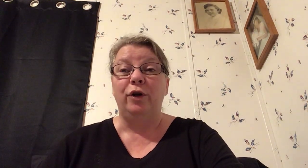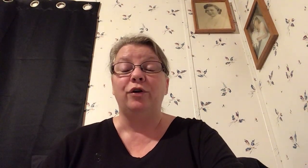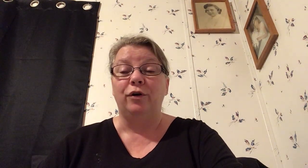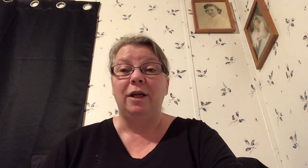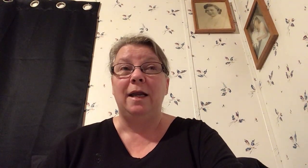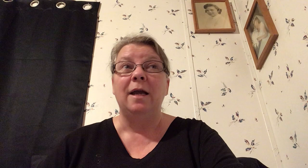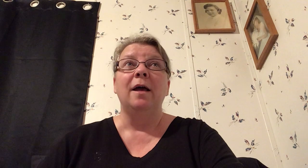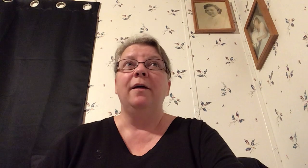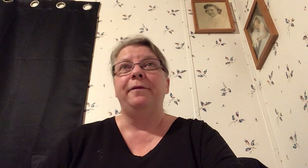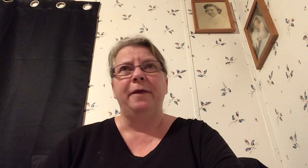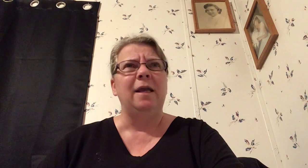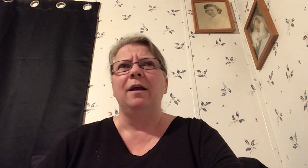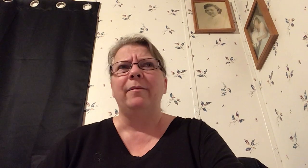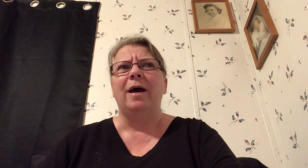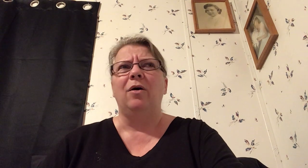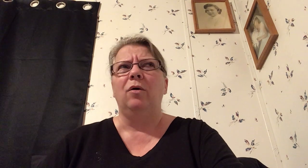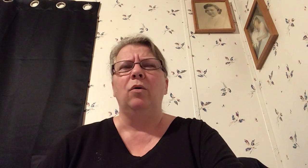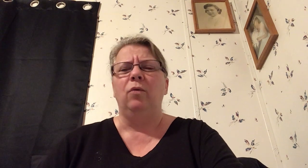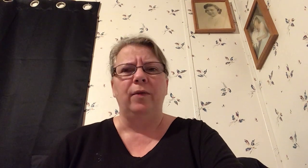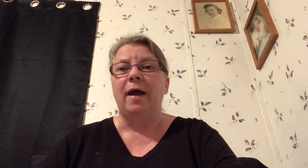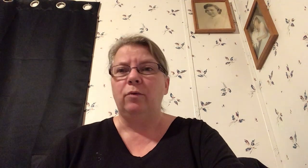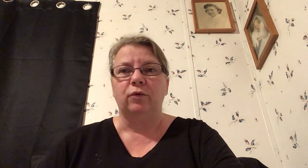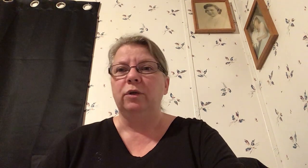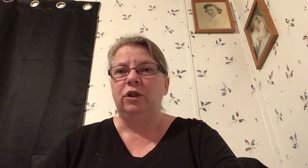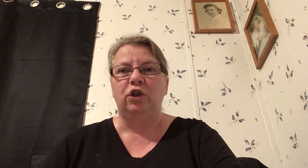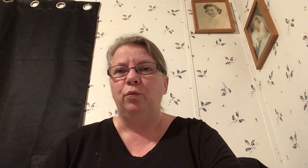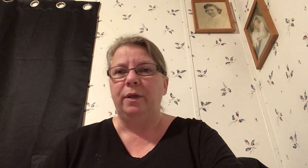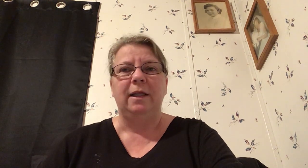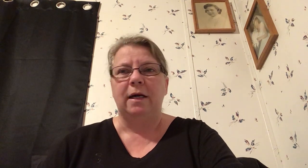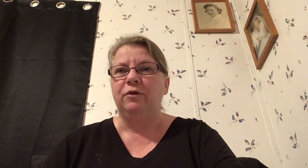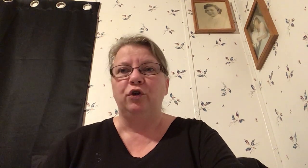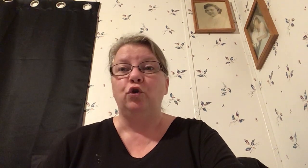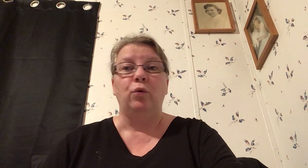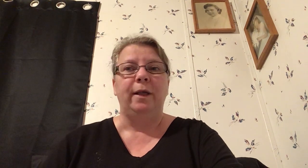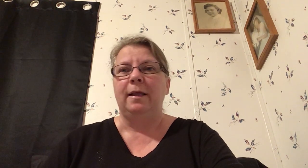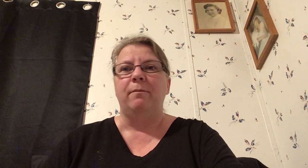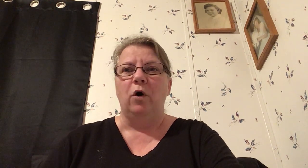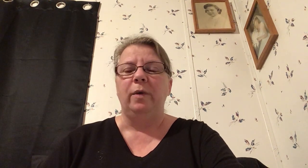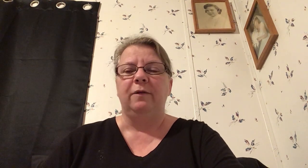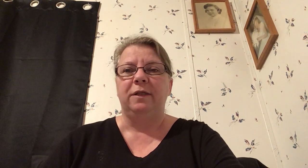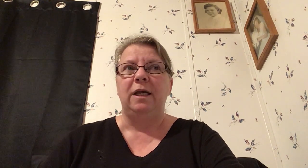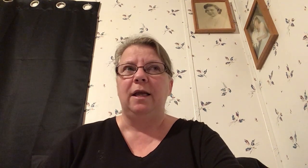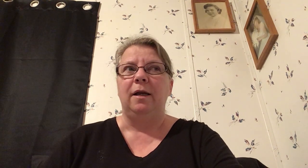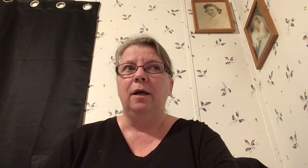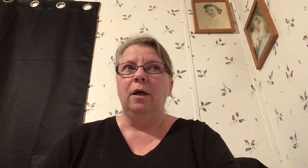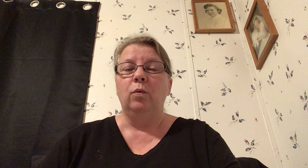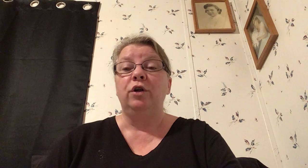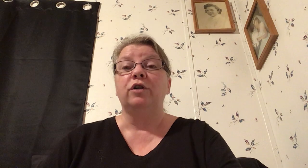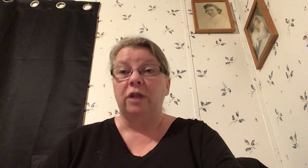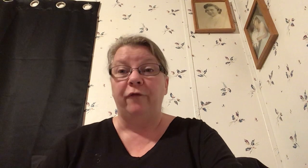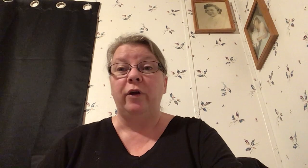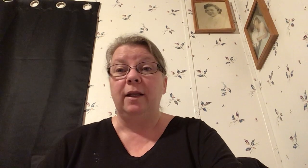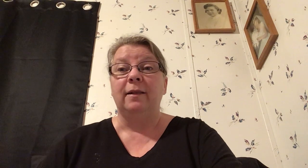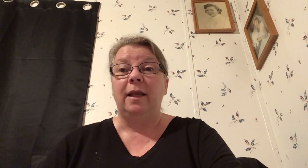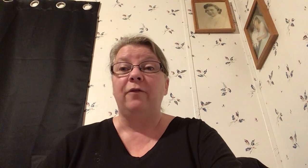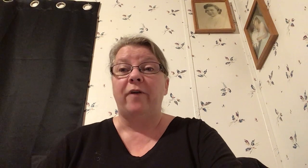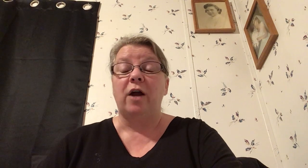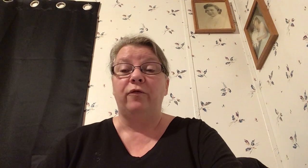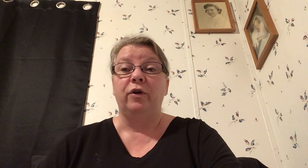eternity thinking about oh that was really stupid that I was enjoying that moment of sin when you're suffering in the lake of fire for